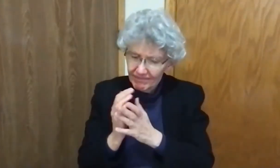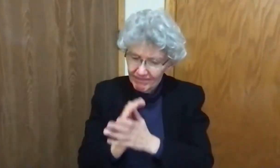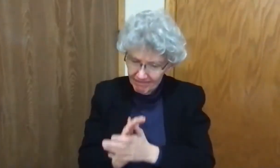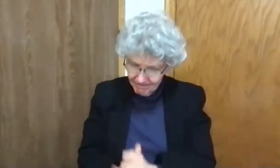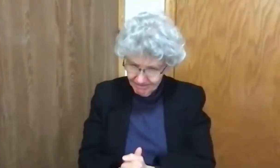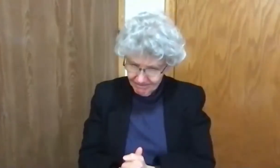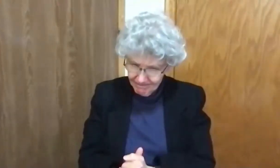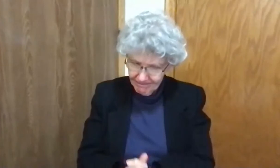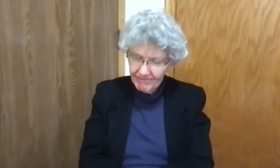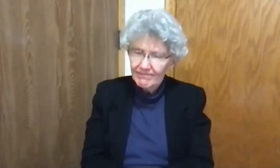Amen.